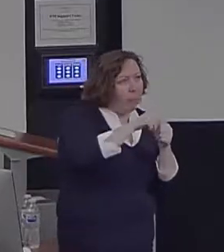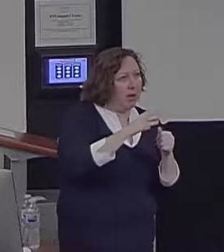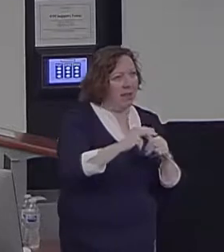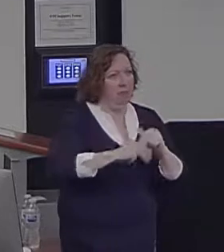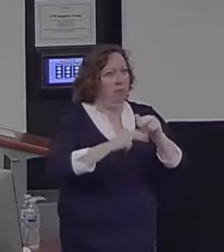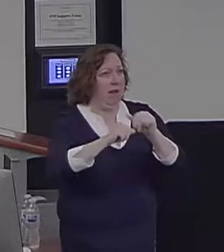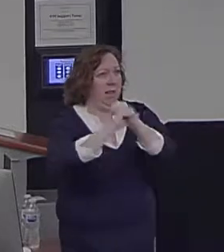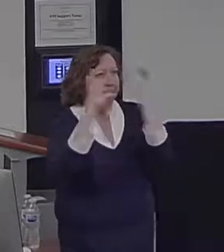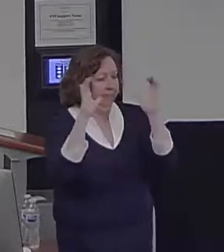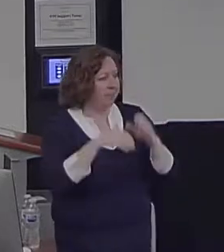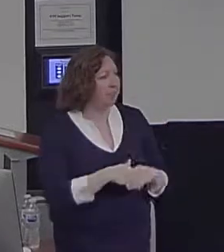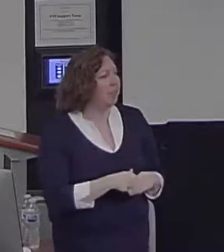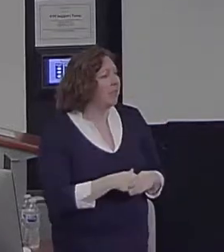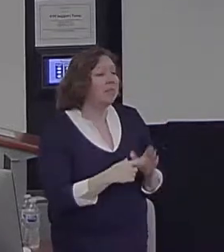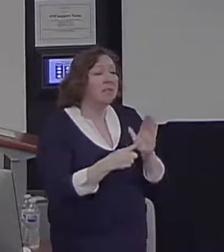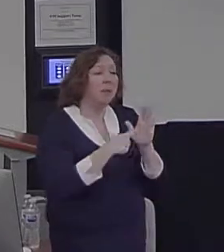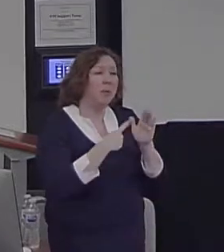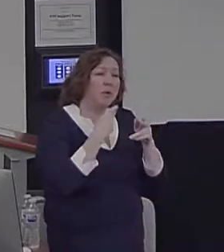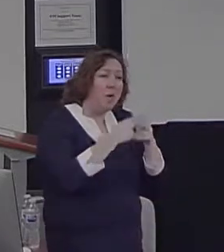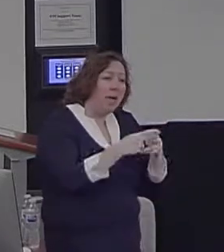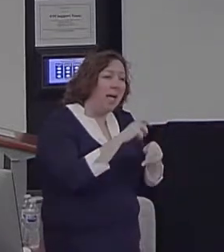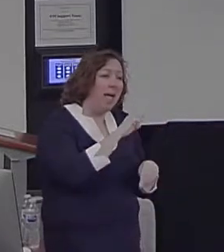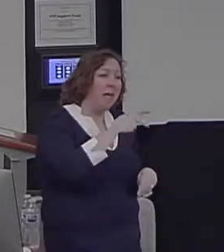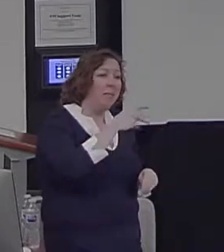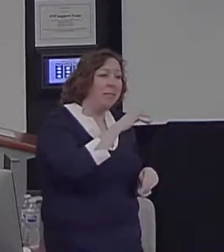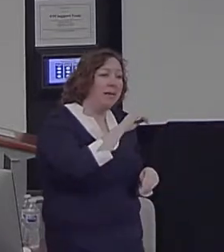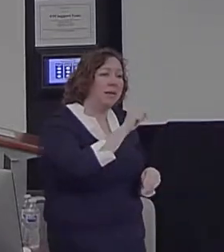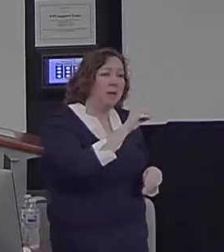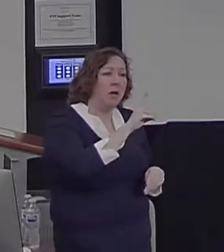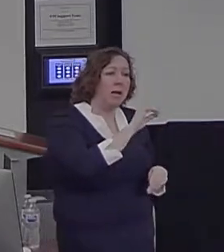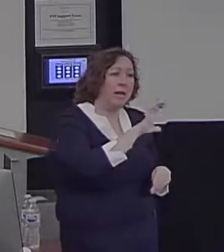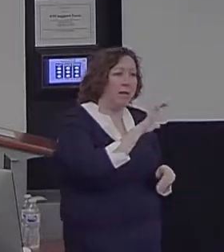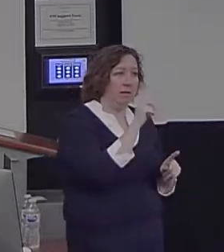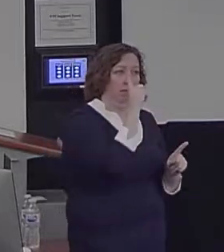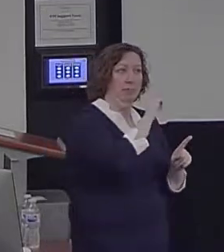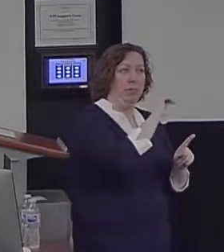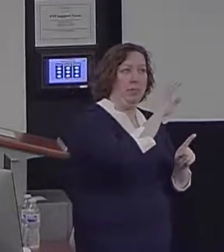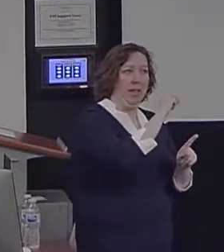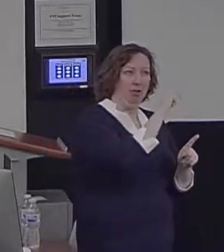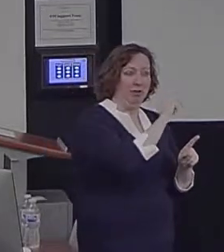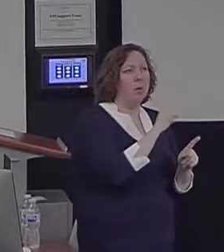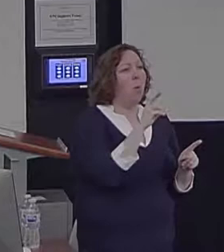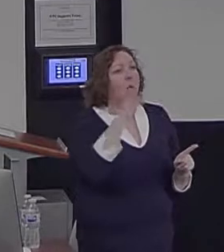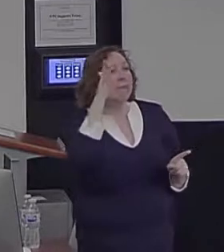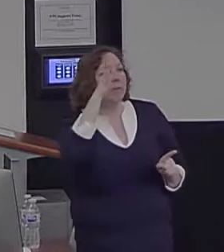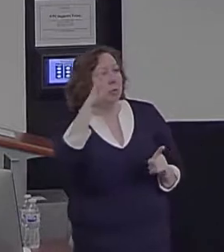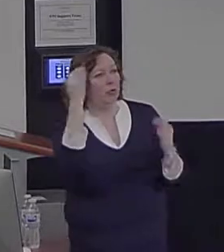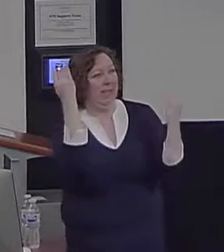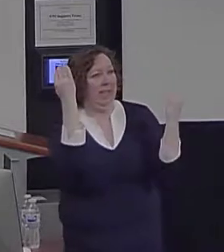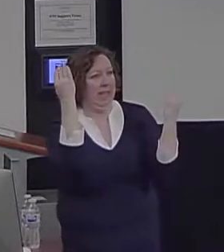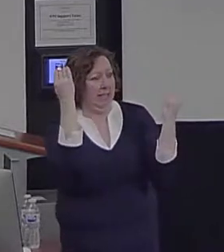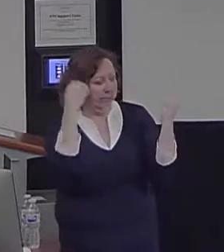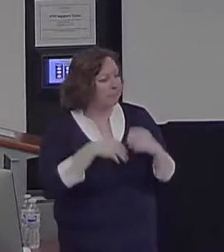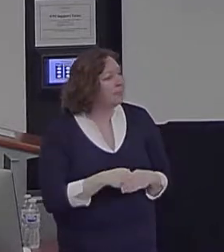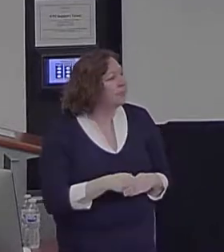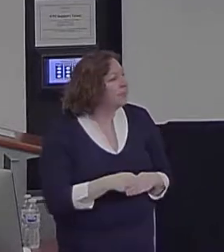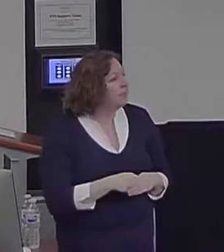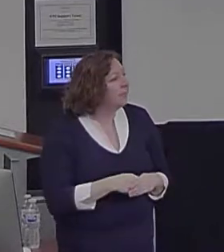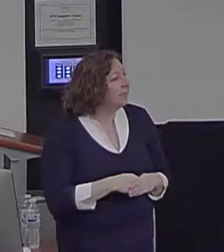or episodic future thinking. And the idea was that episodic memory does so by supporting the ability to